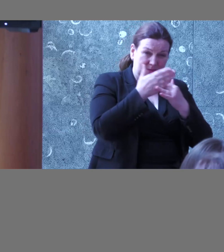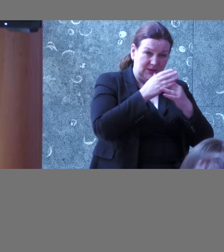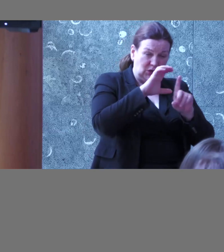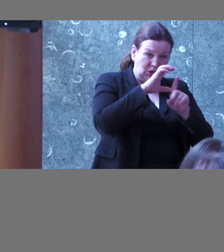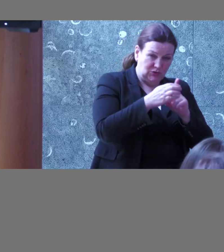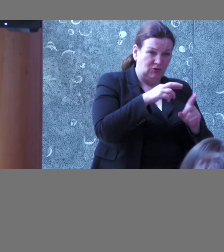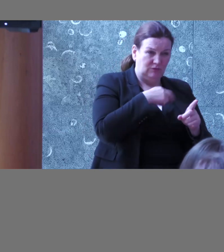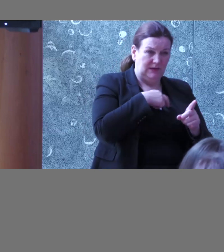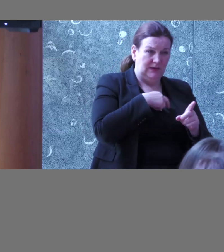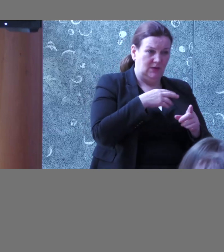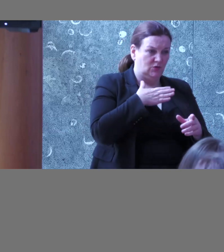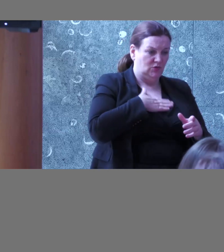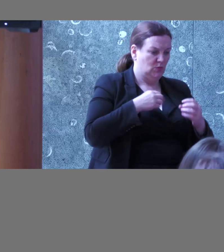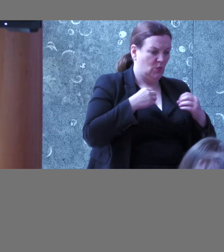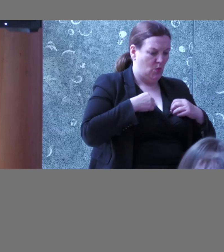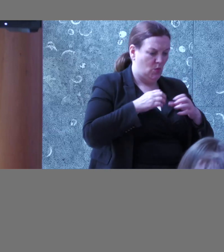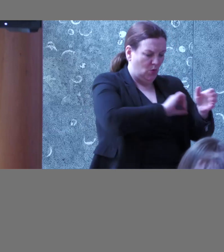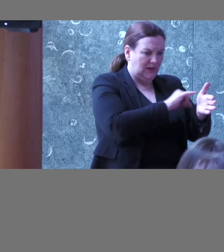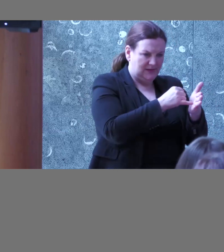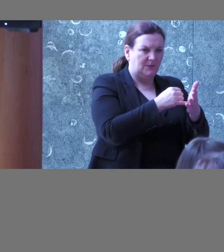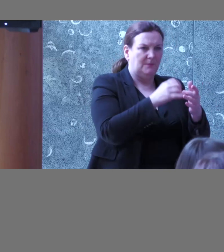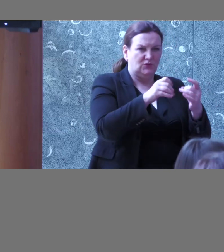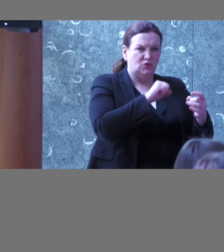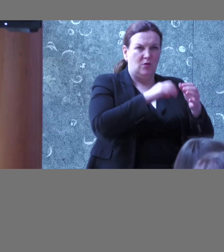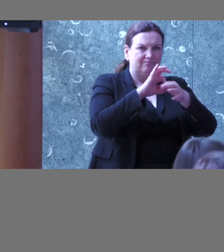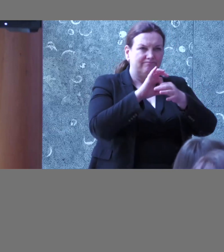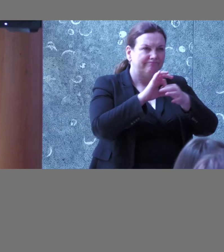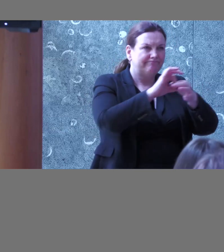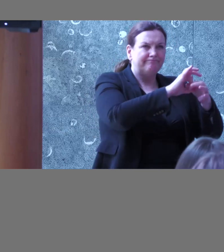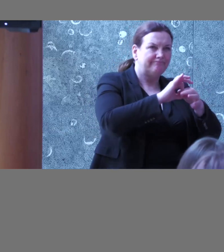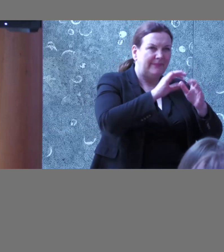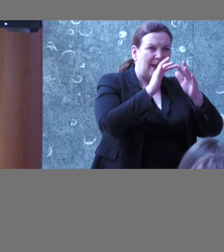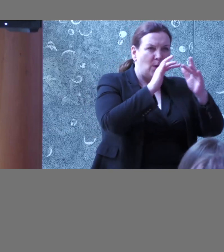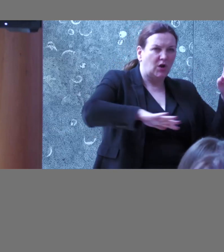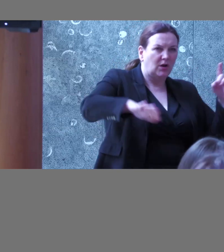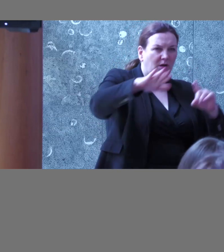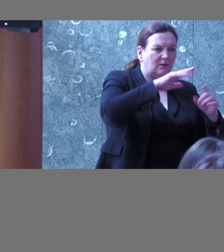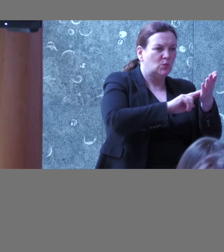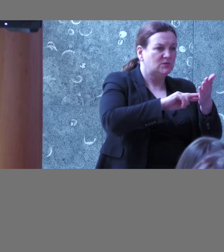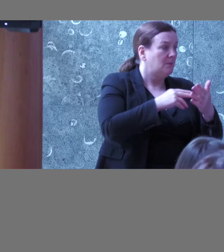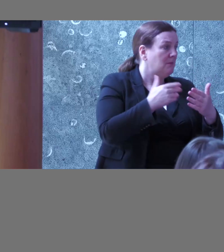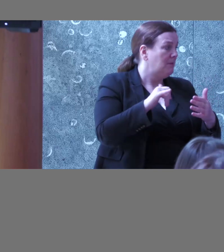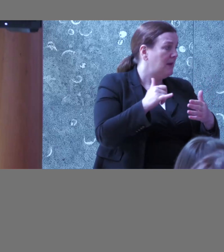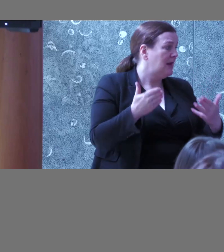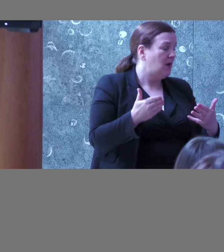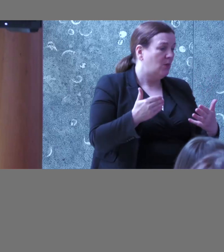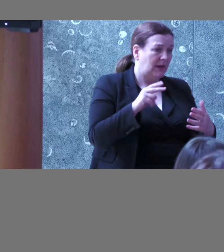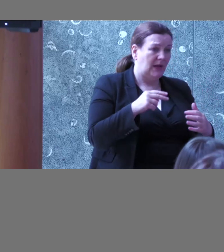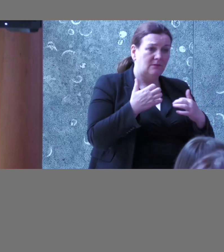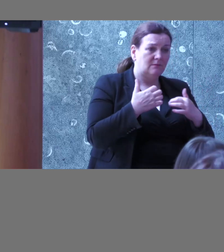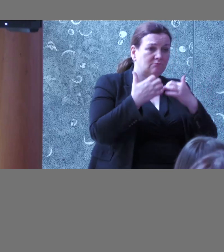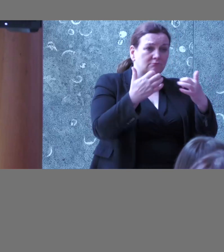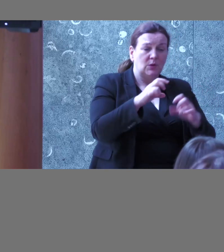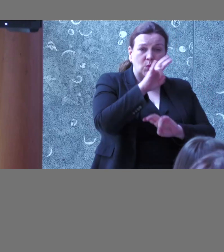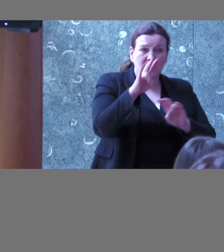beyond your organizations to the wider network of the users. maybe at this stage we can open the floor